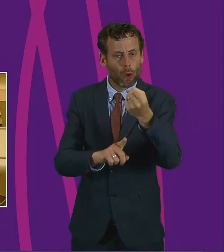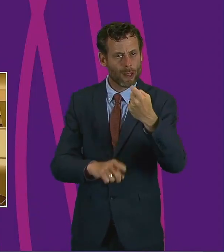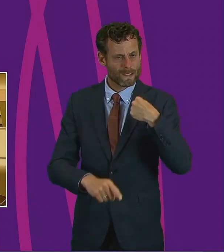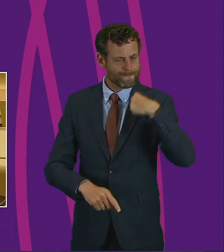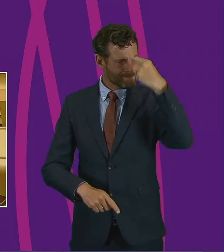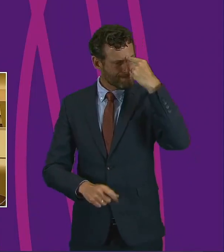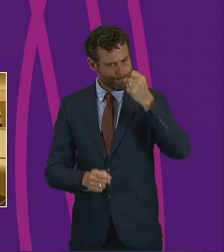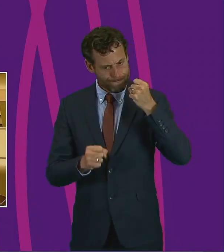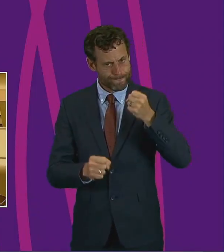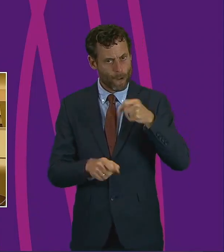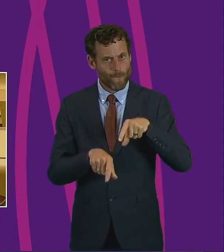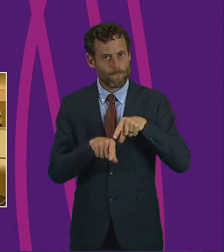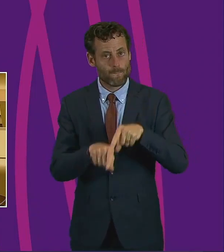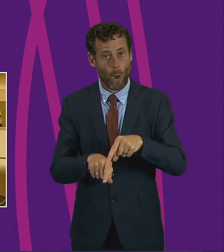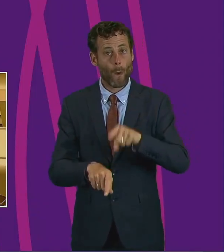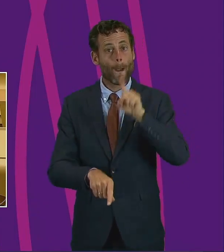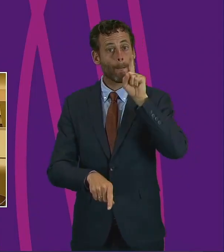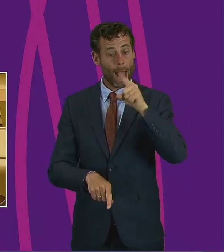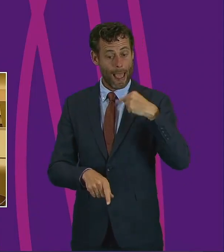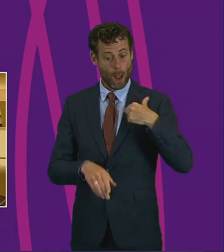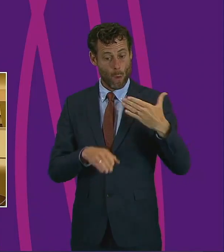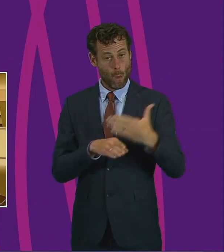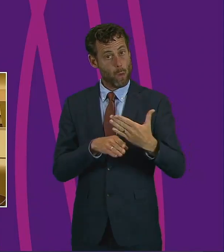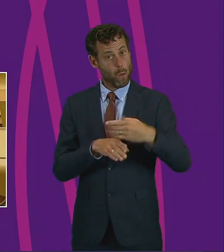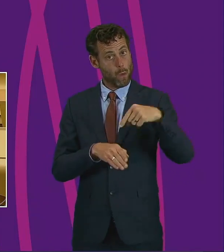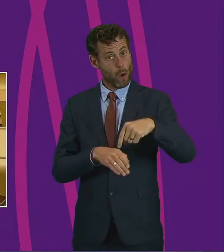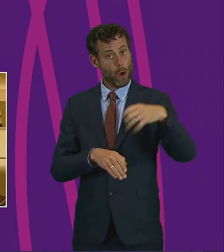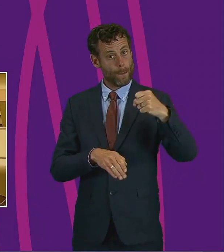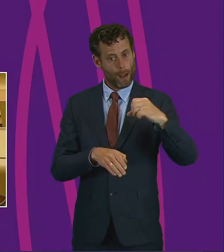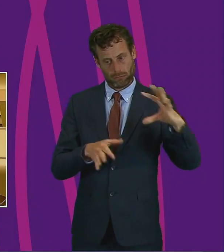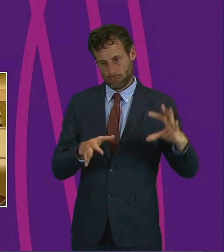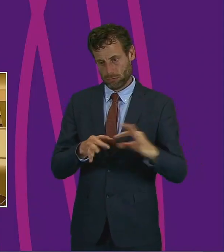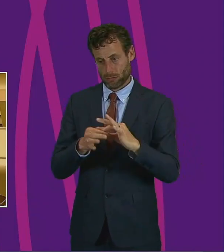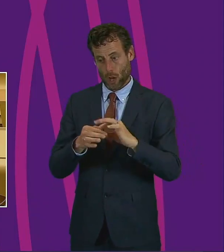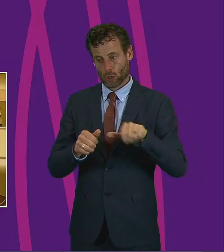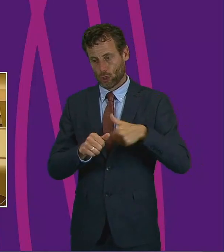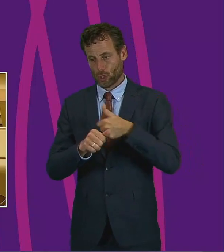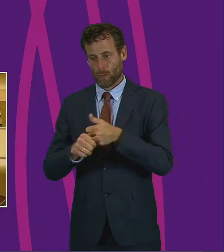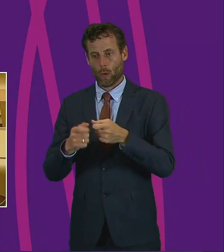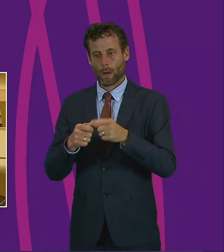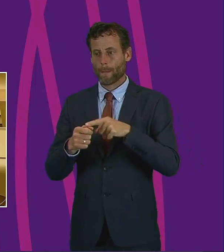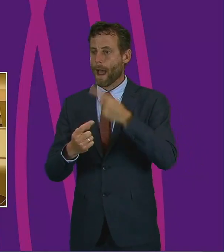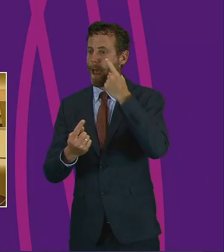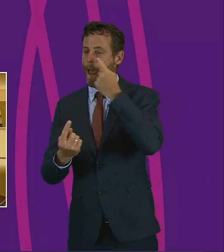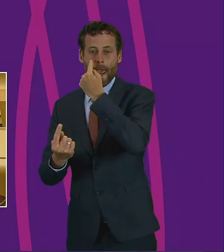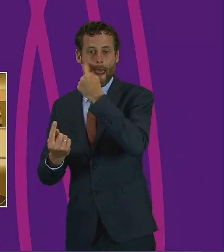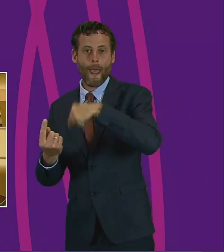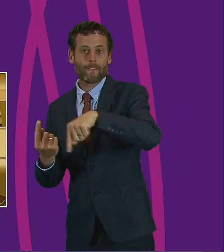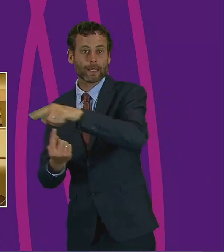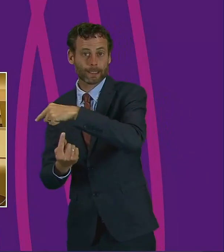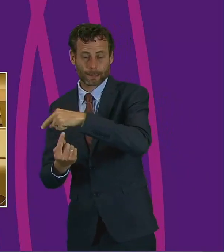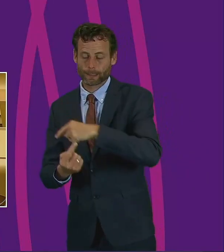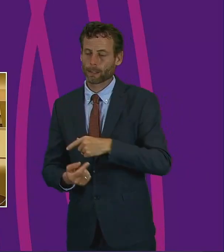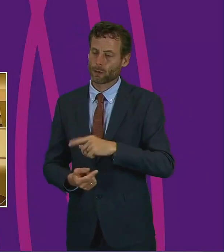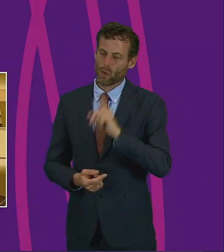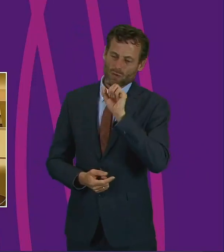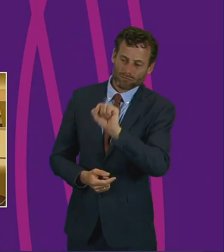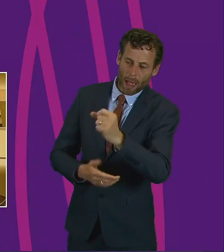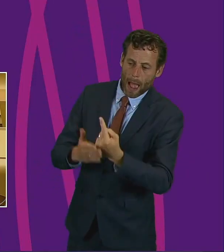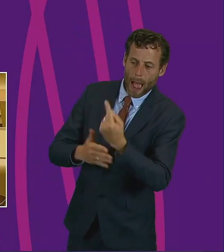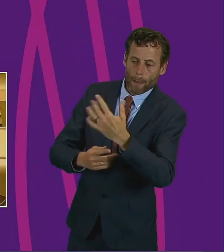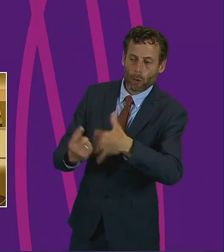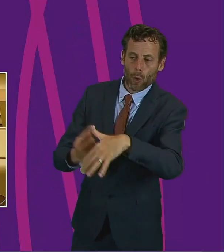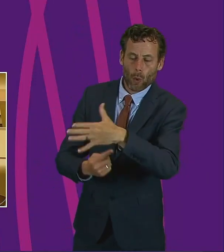Our work will have to be evidenced based and it will be guided by the local responses that we have. We must be mindful of the